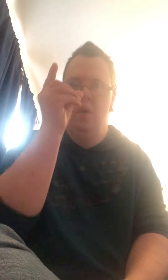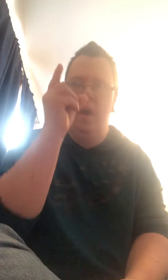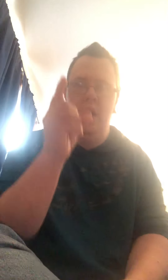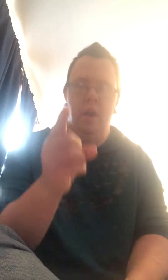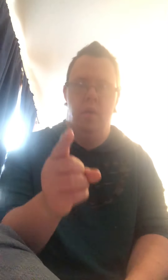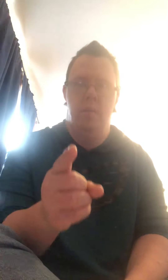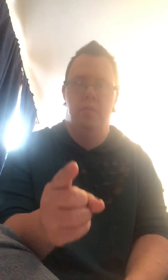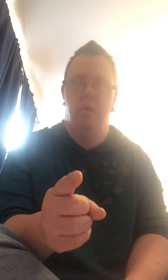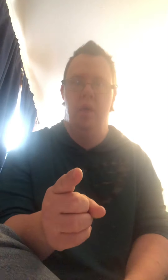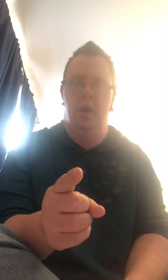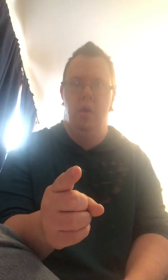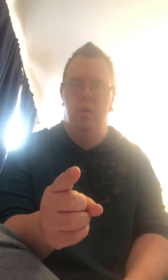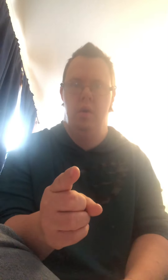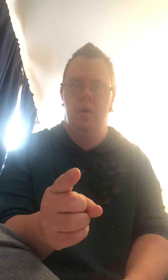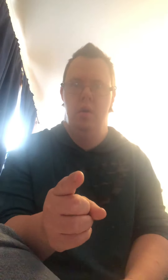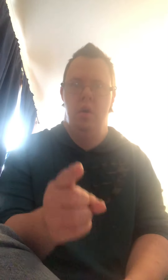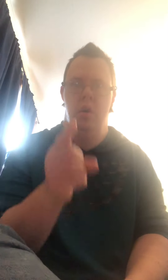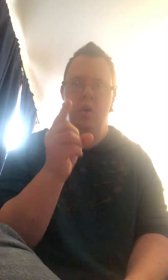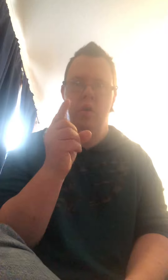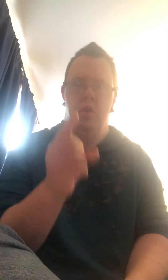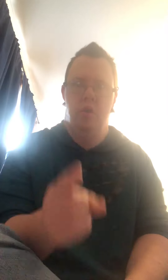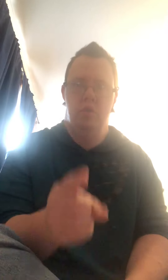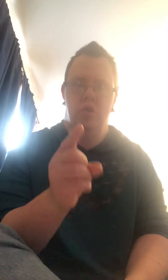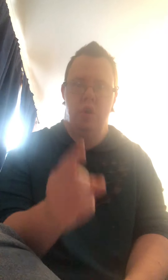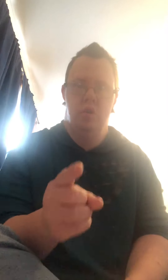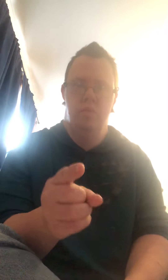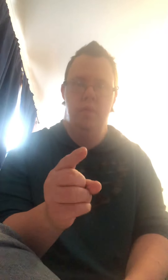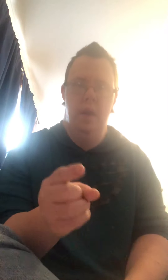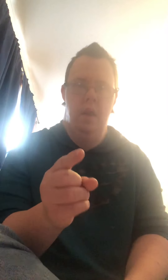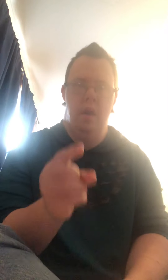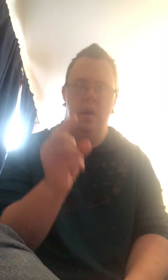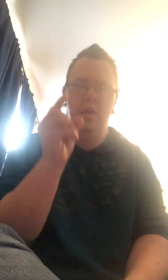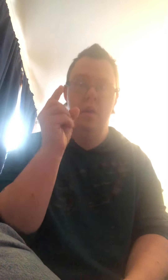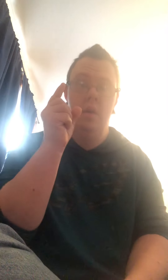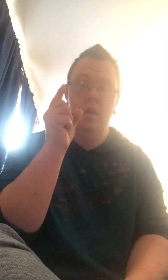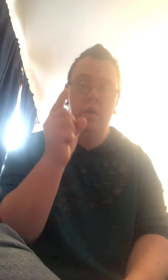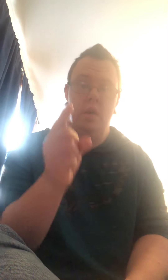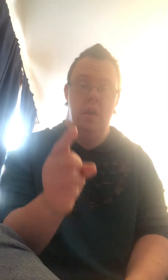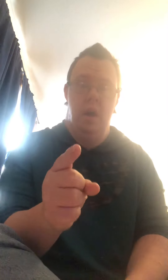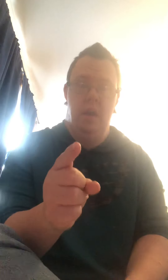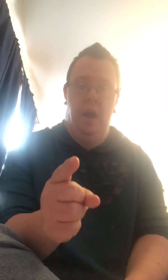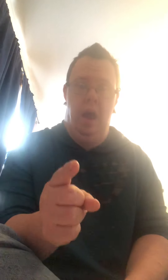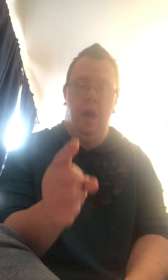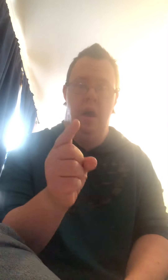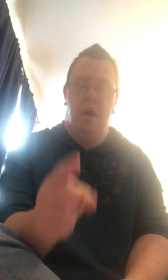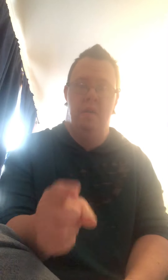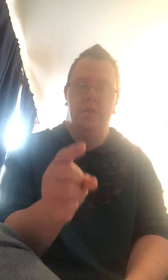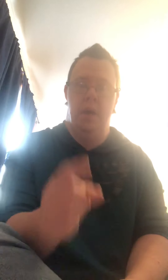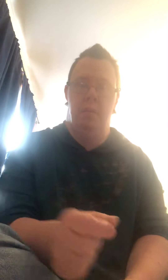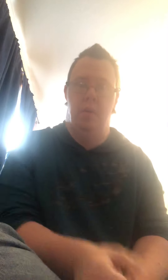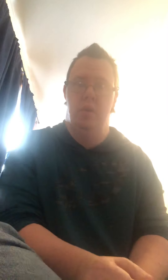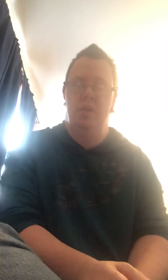not anyone bully you through social media attack of several bullies